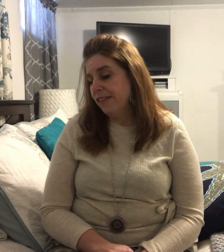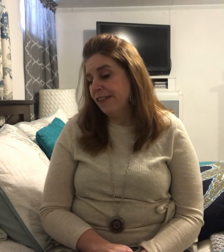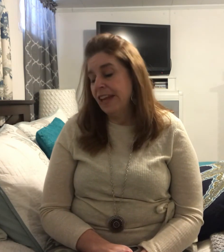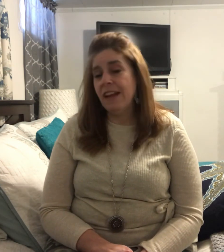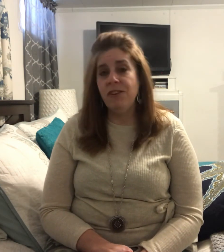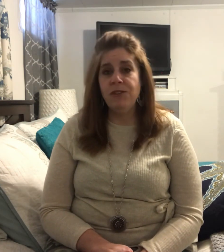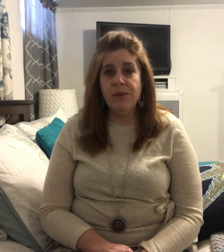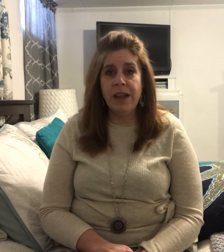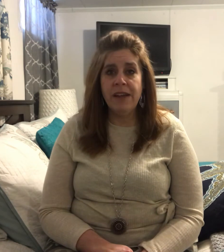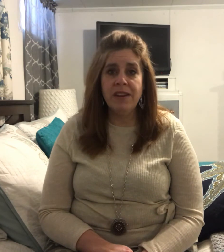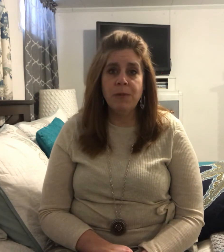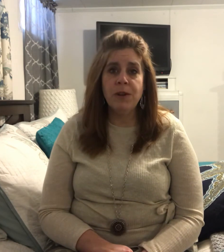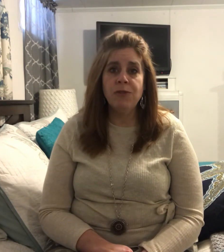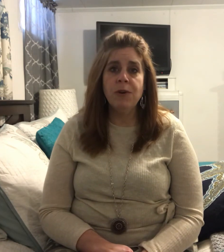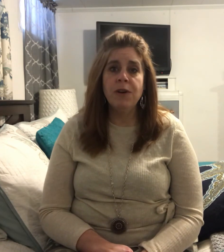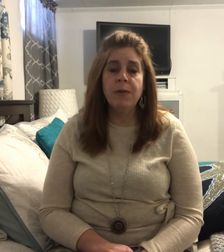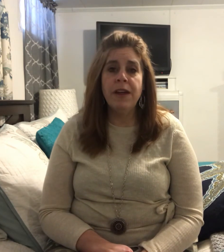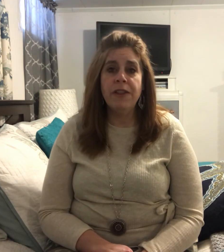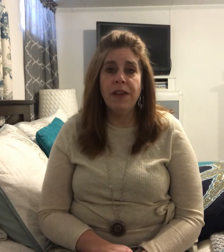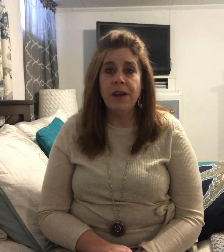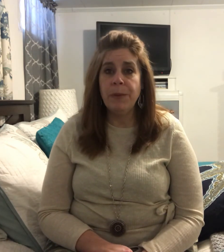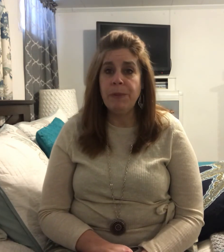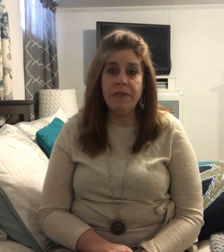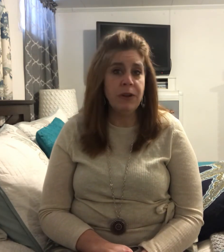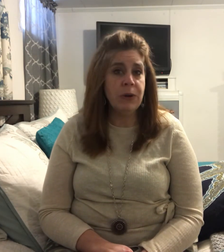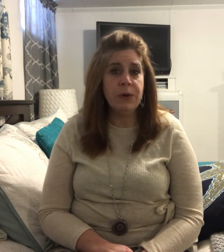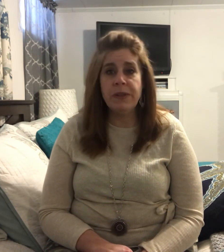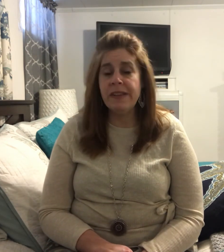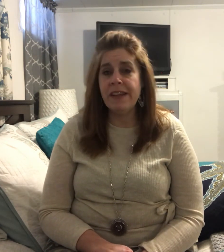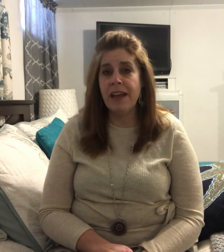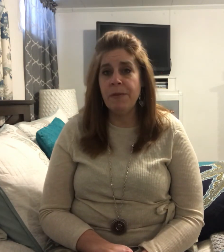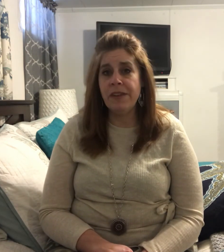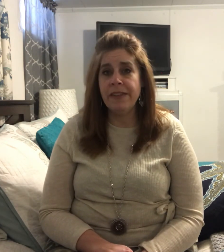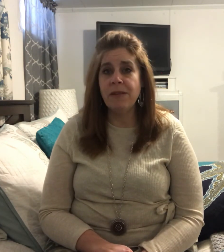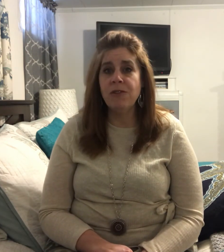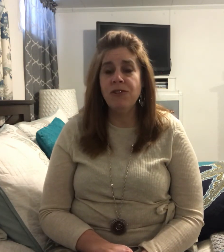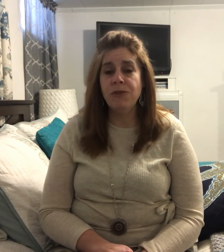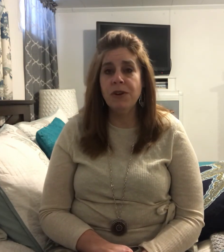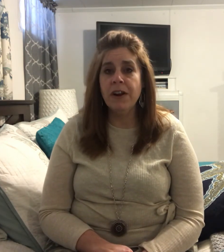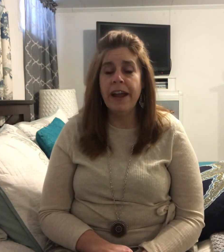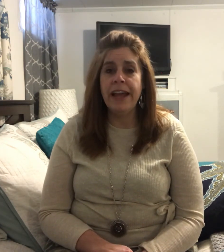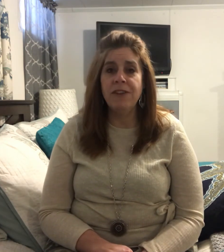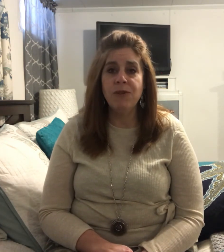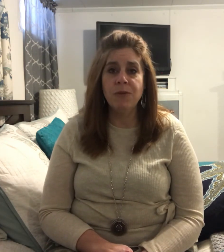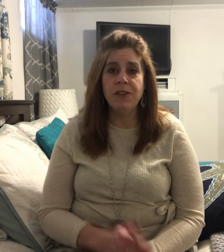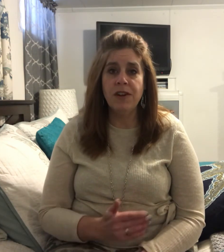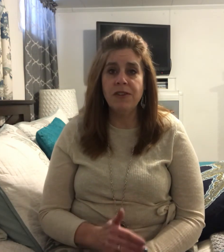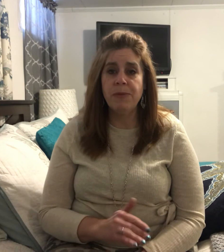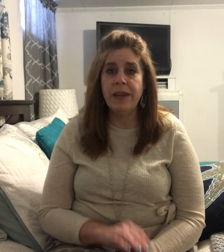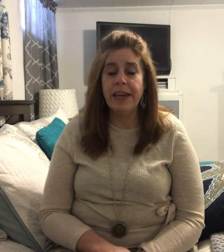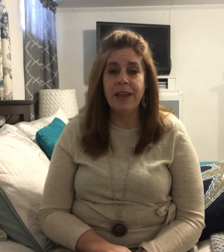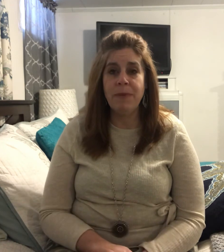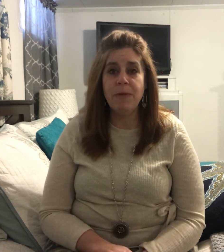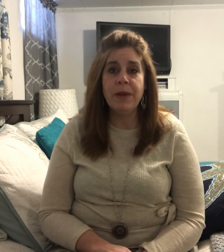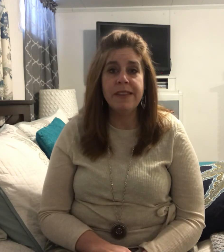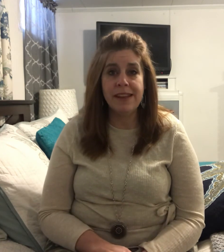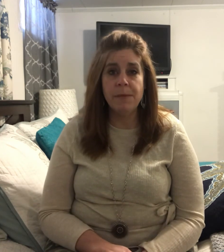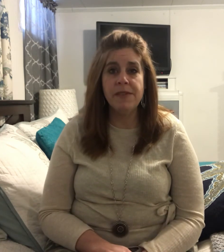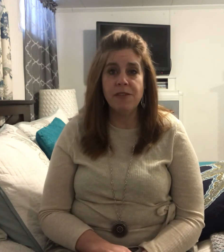If you don't have anyone to work with, if you don't know this, I am a sign language tutor and you can reach out to me and maybe we could set up a session